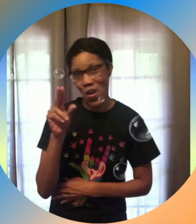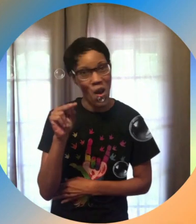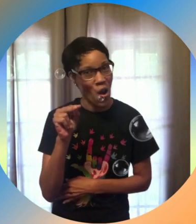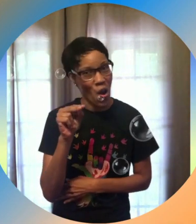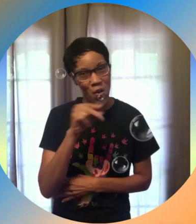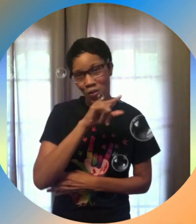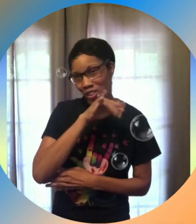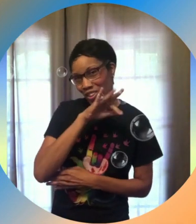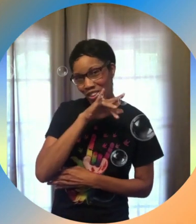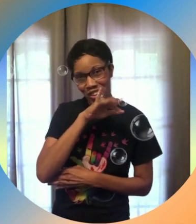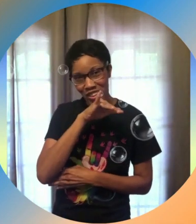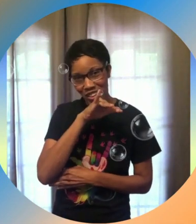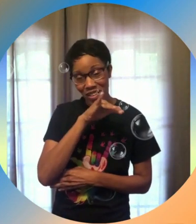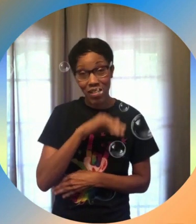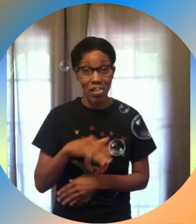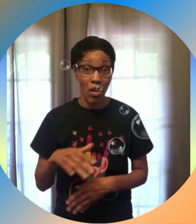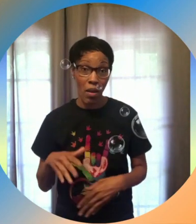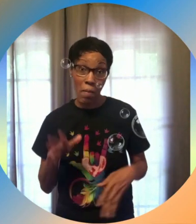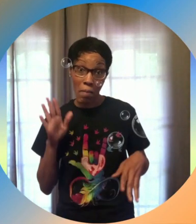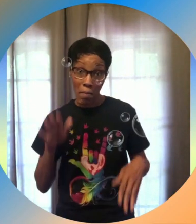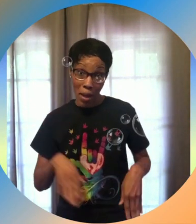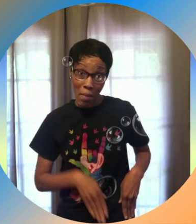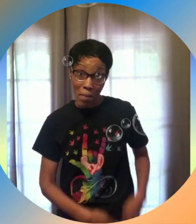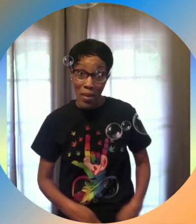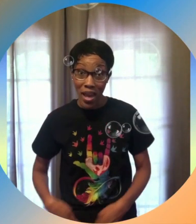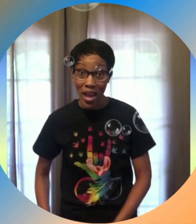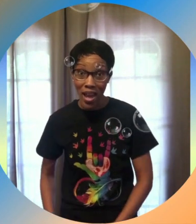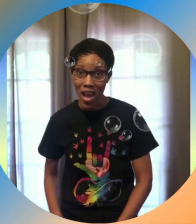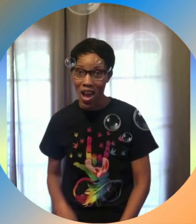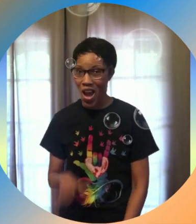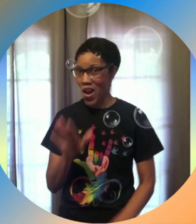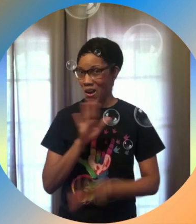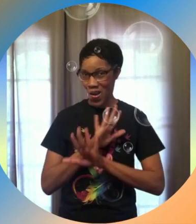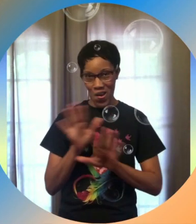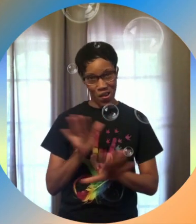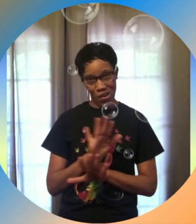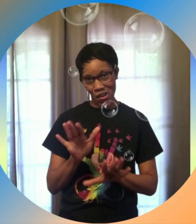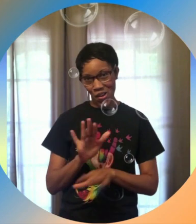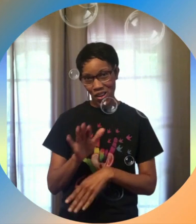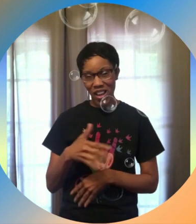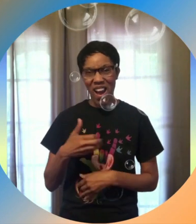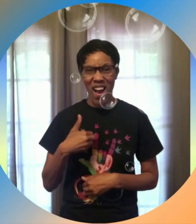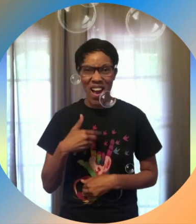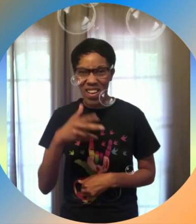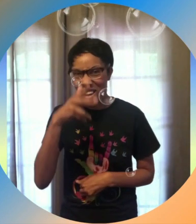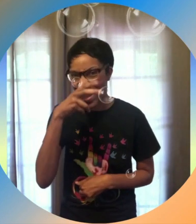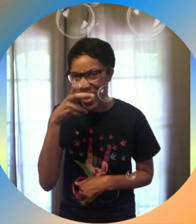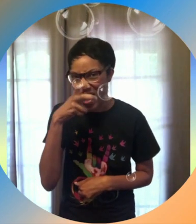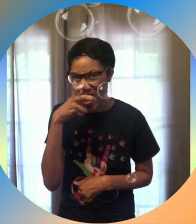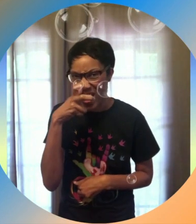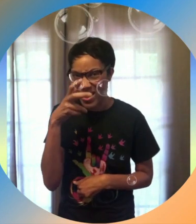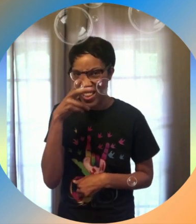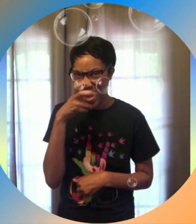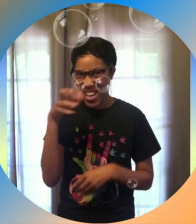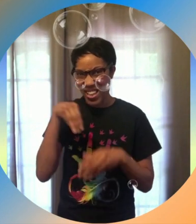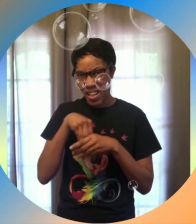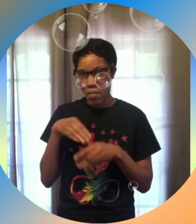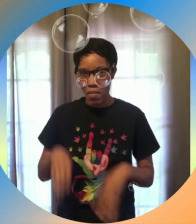is covered with dirt not my pants that sat in the ants ants